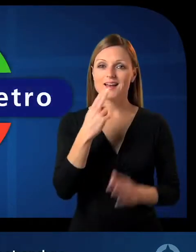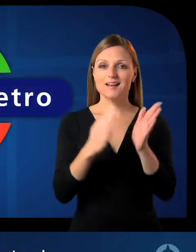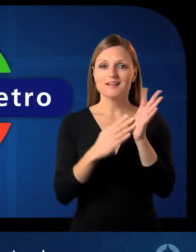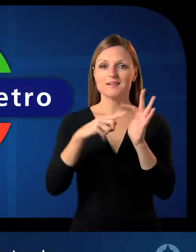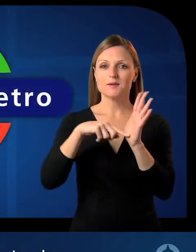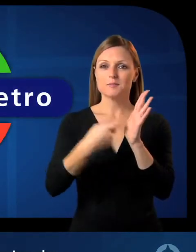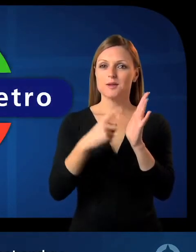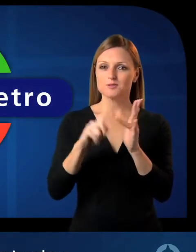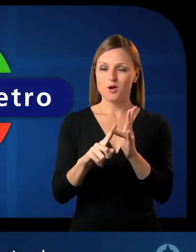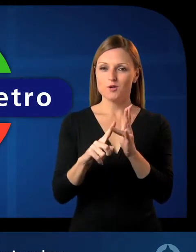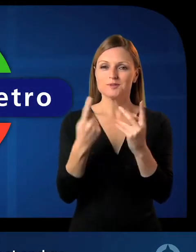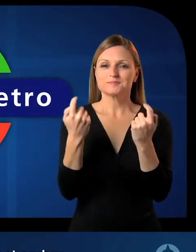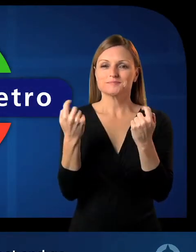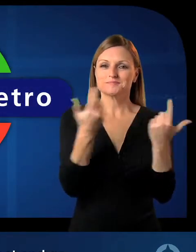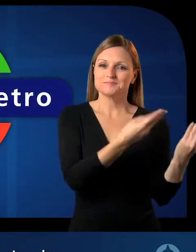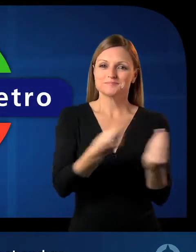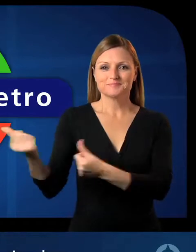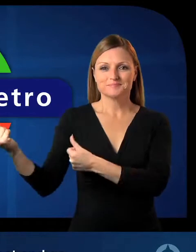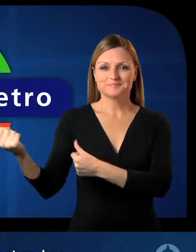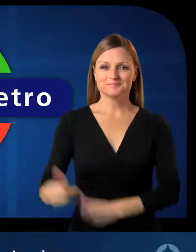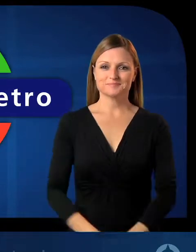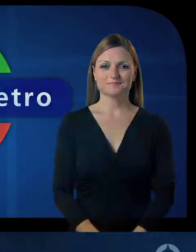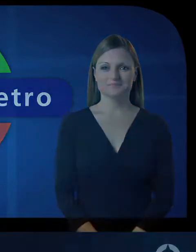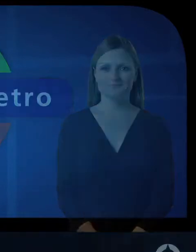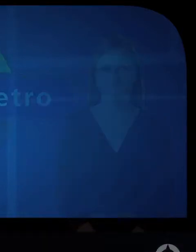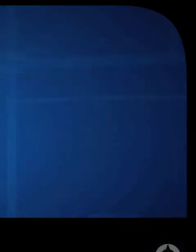Adelaide metro helping you connect and go